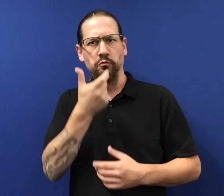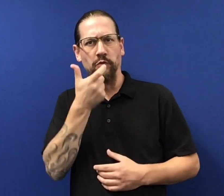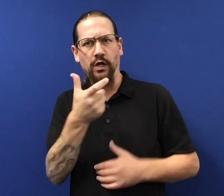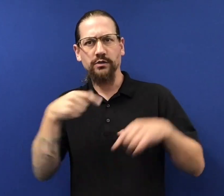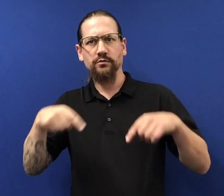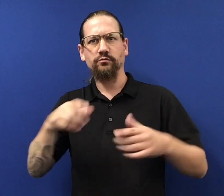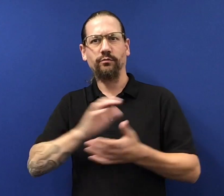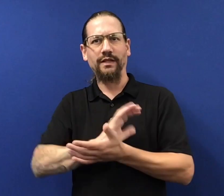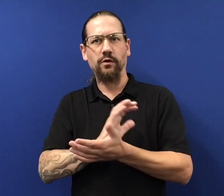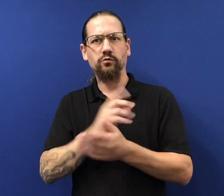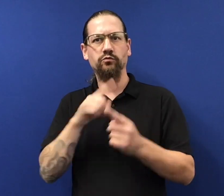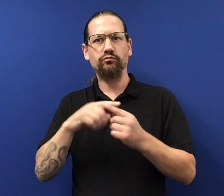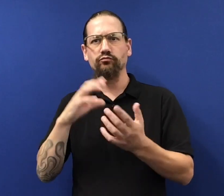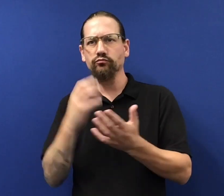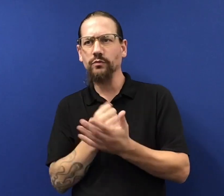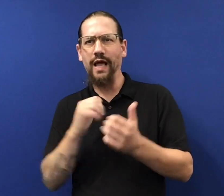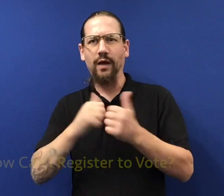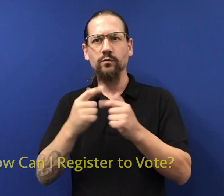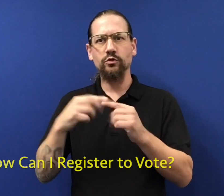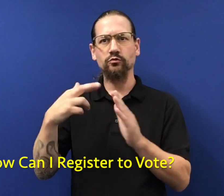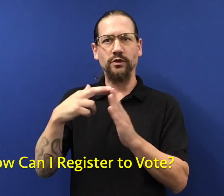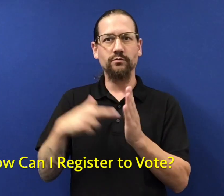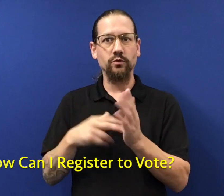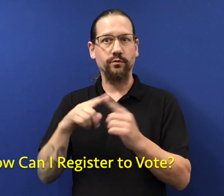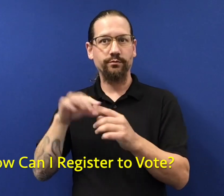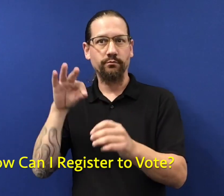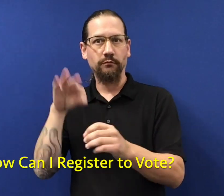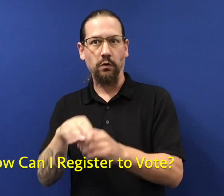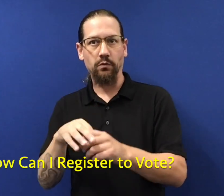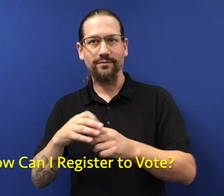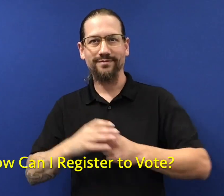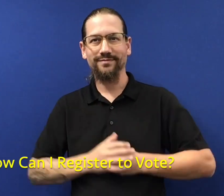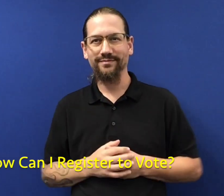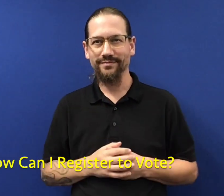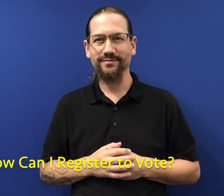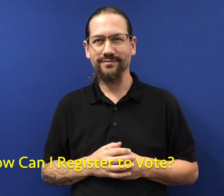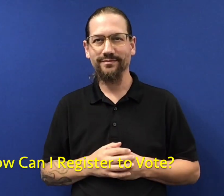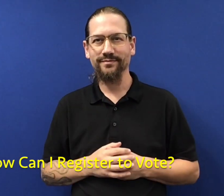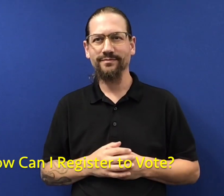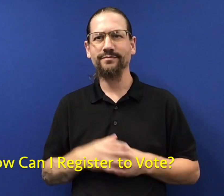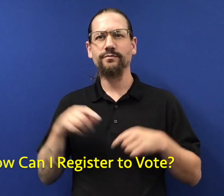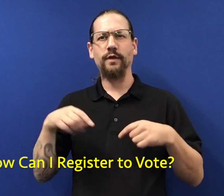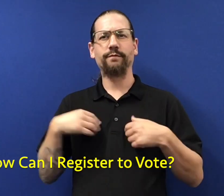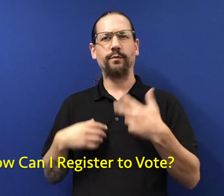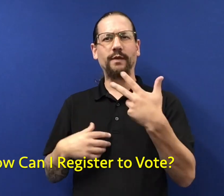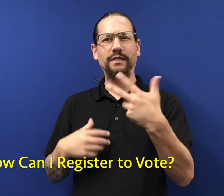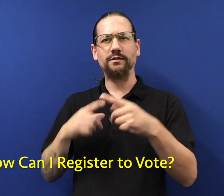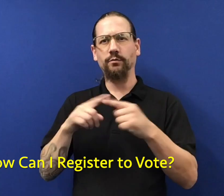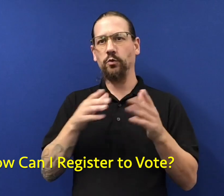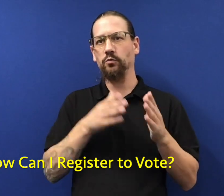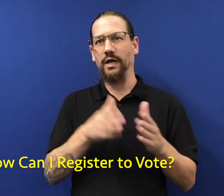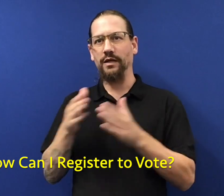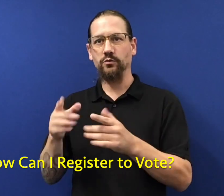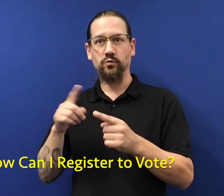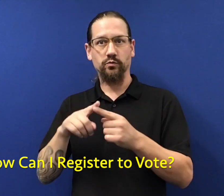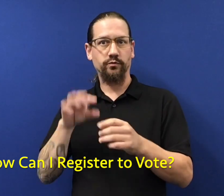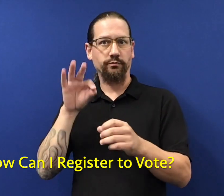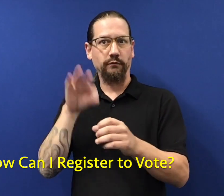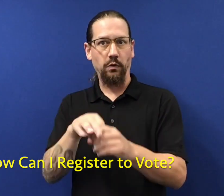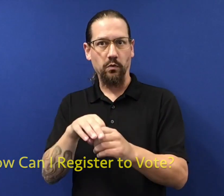it's okay, because we strongly encourage you to register to vote in the following manner. There are three different ways that you